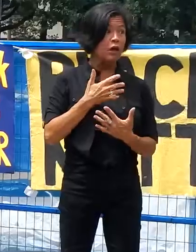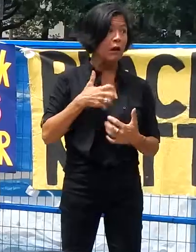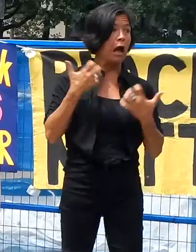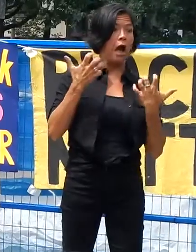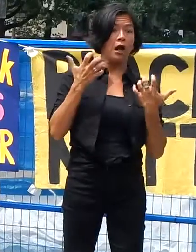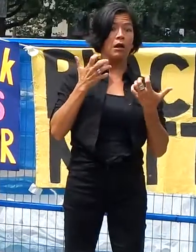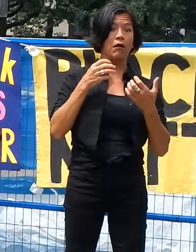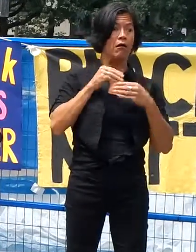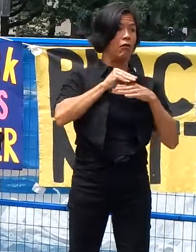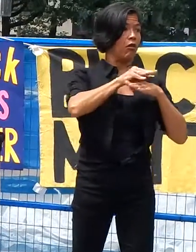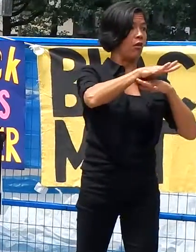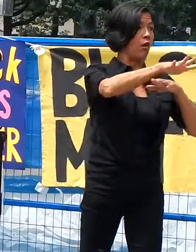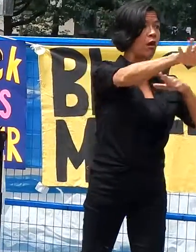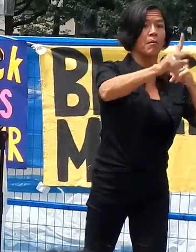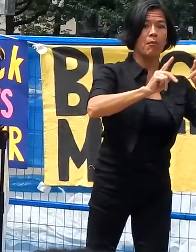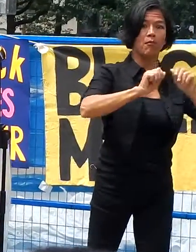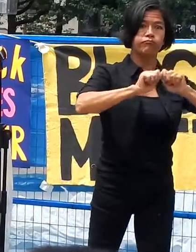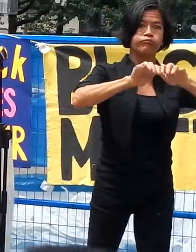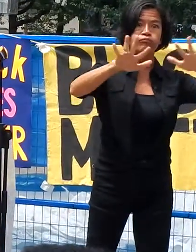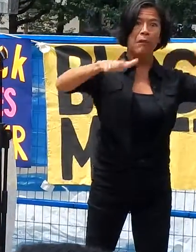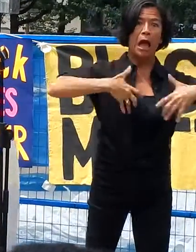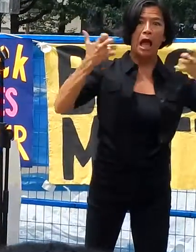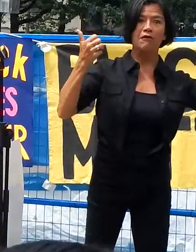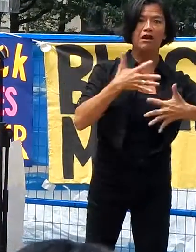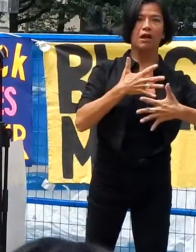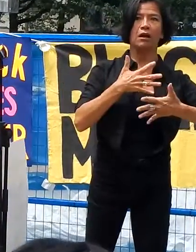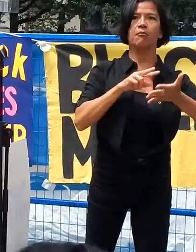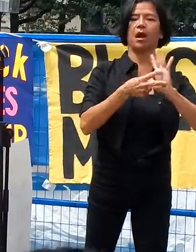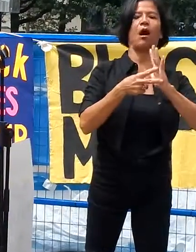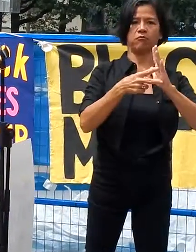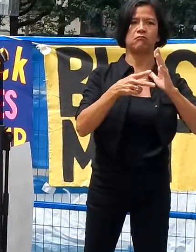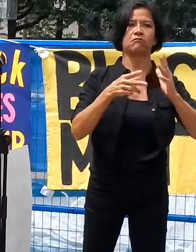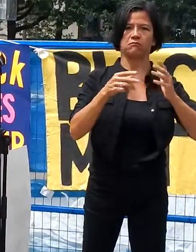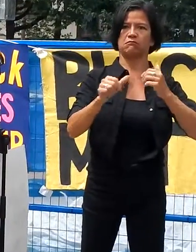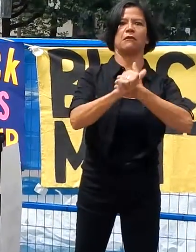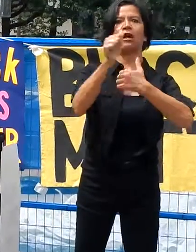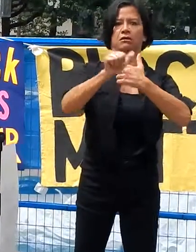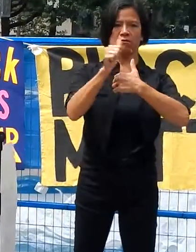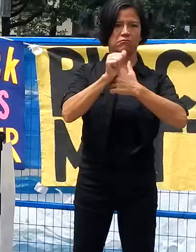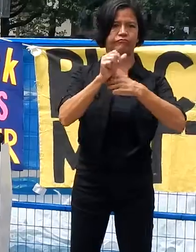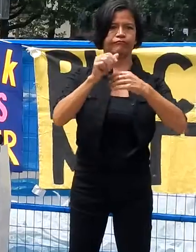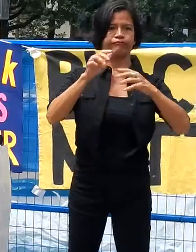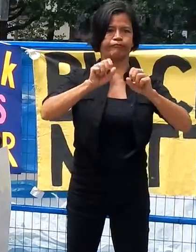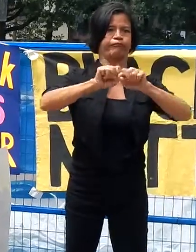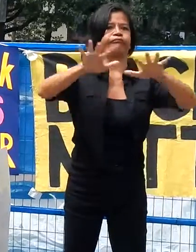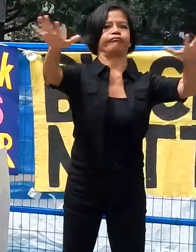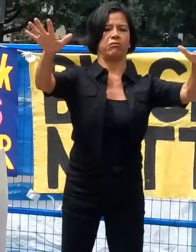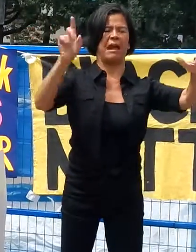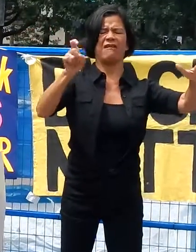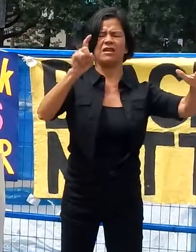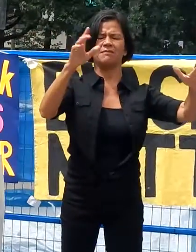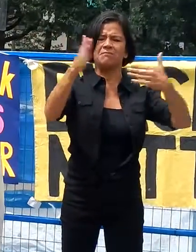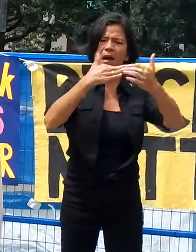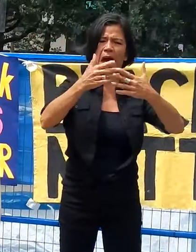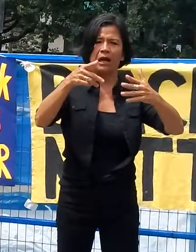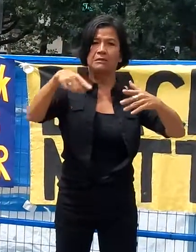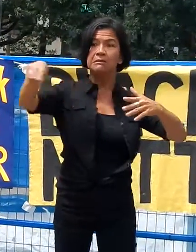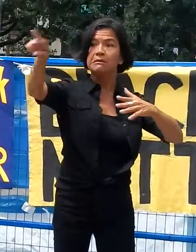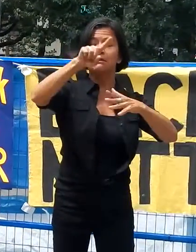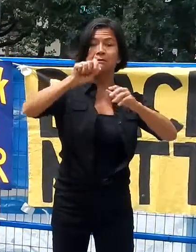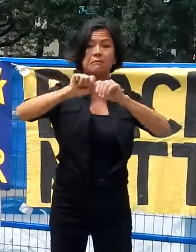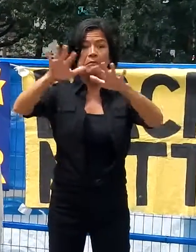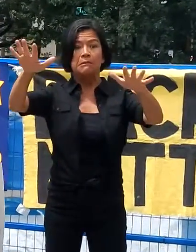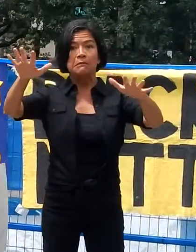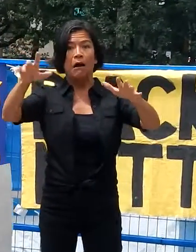it becomes extremely dangerous and overwhelming. We need the courage to express ourselves even when the majority are going